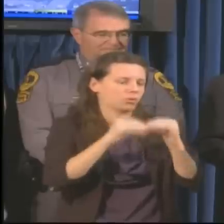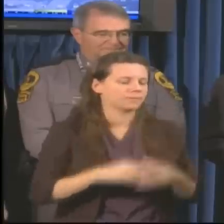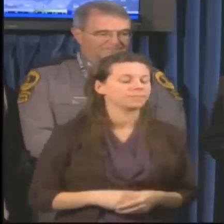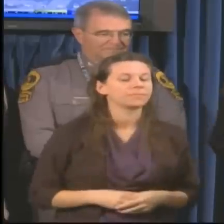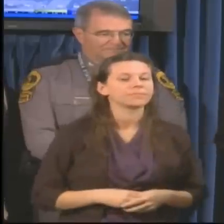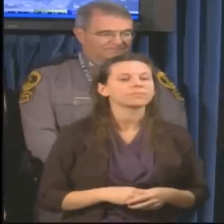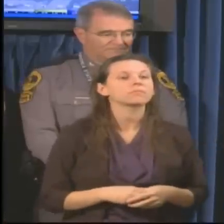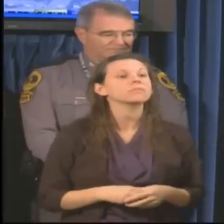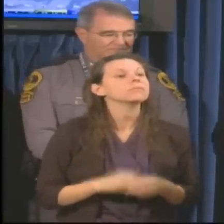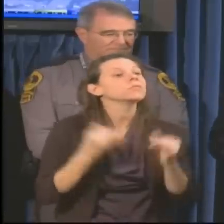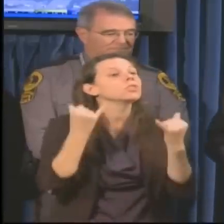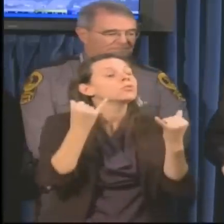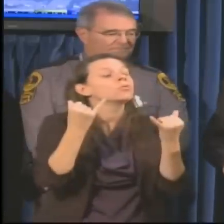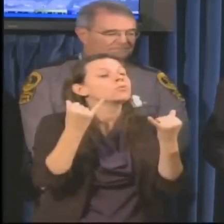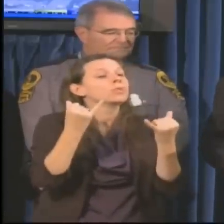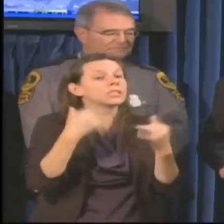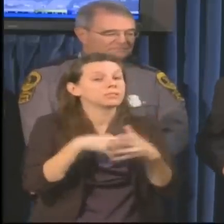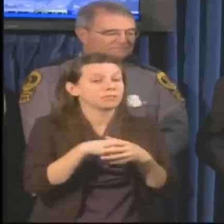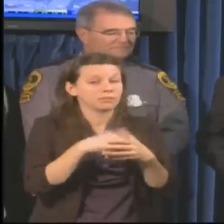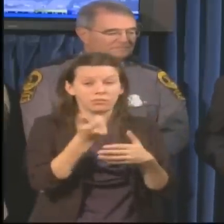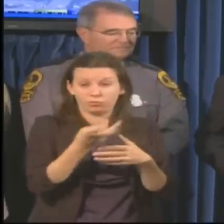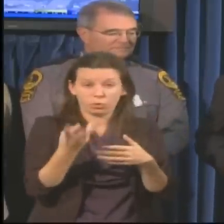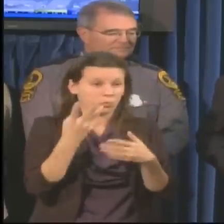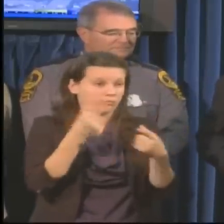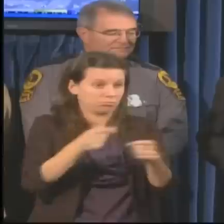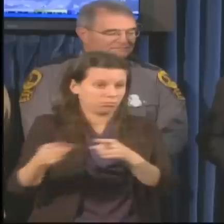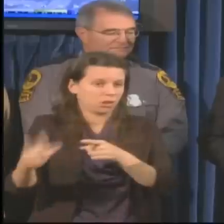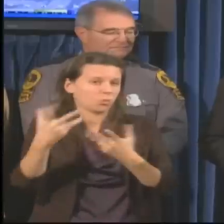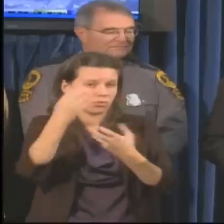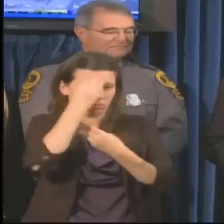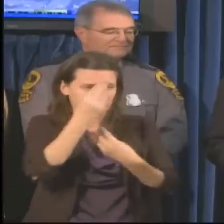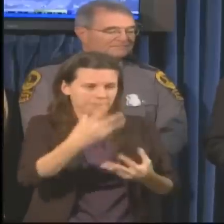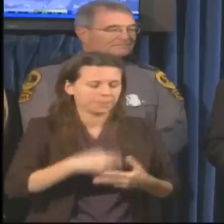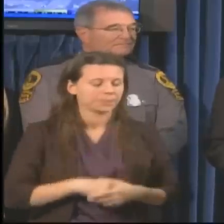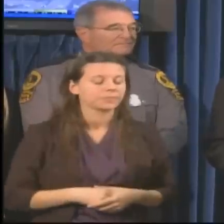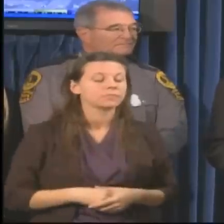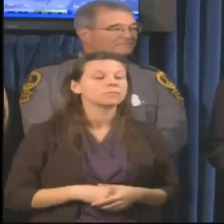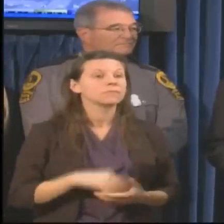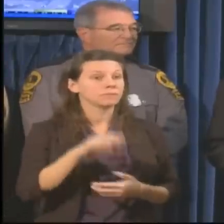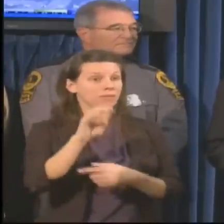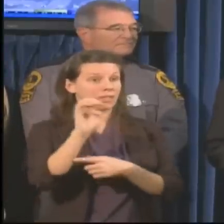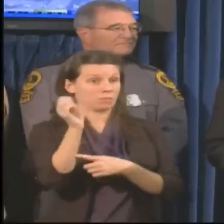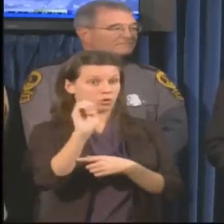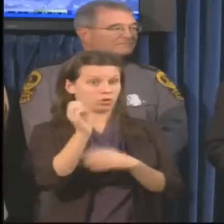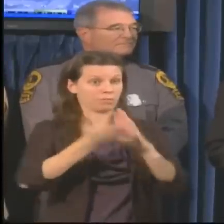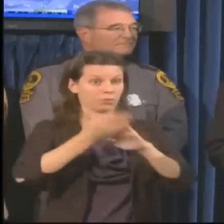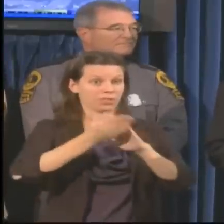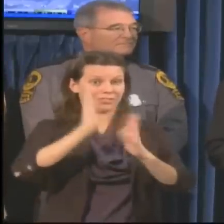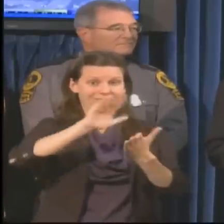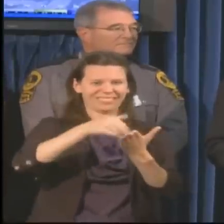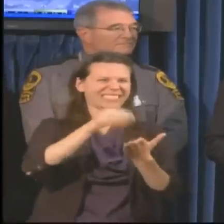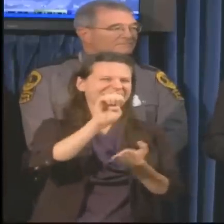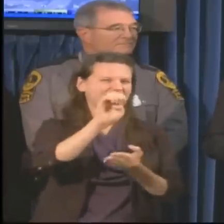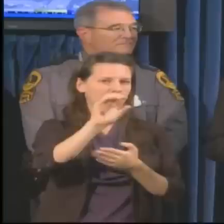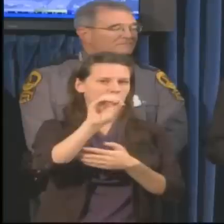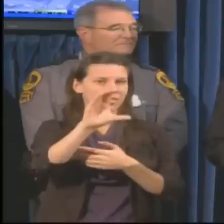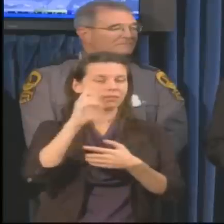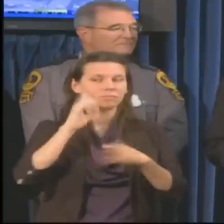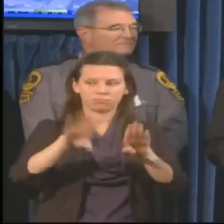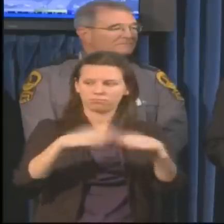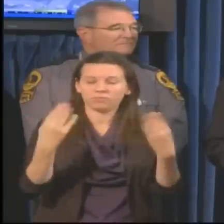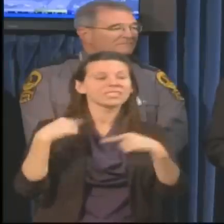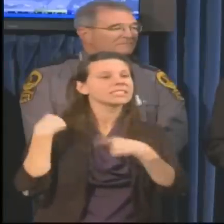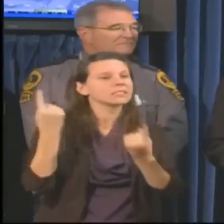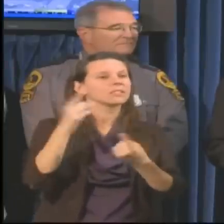right now that I think will be important to our people. The emergency operations centers have been open now for 48 hours. There are